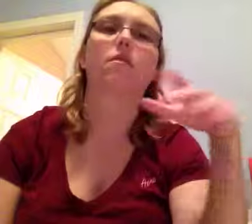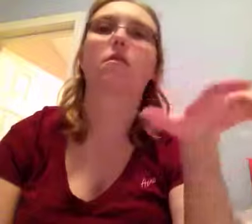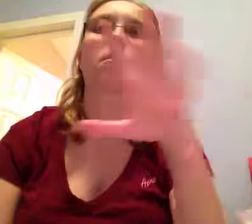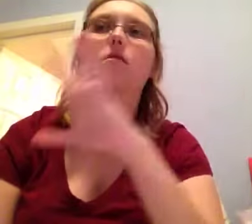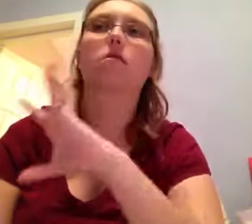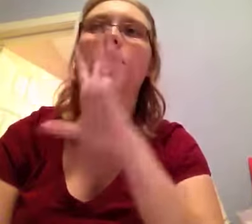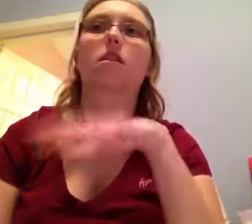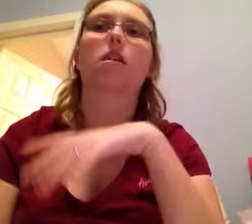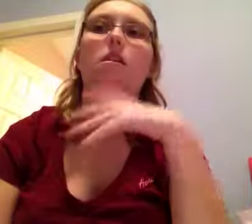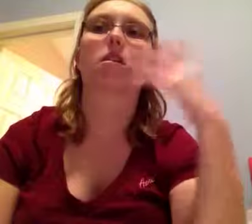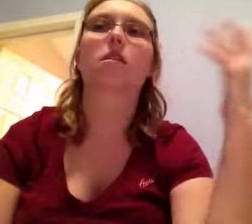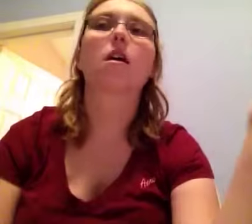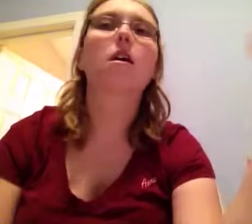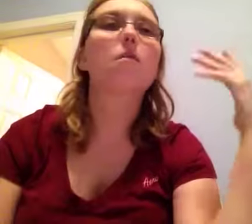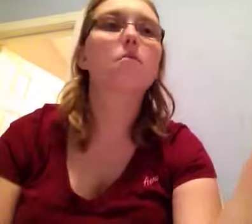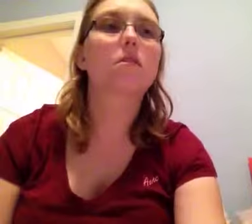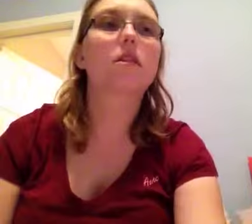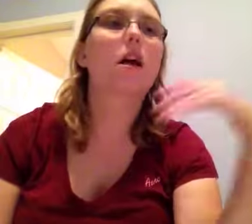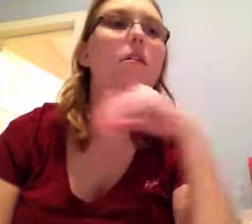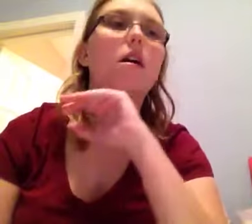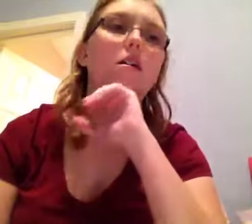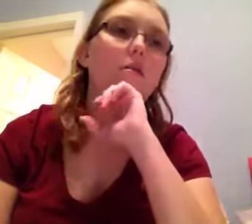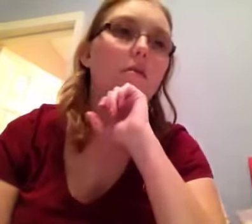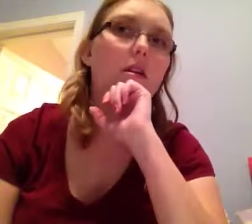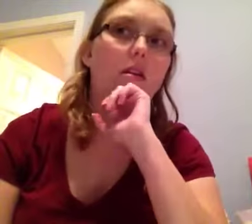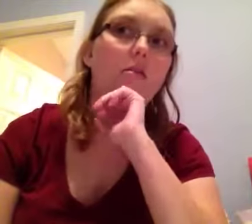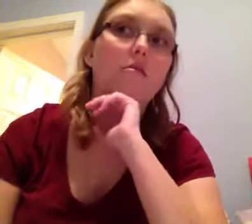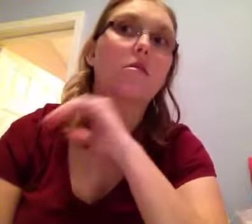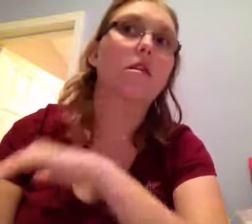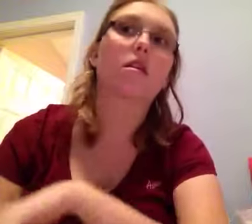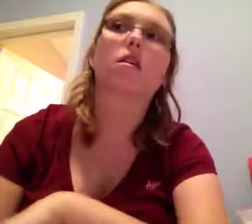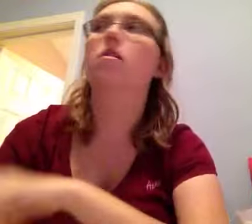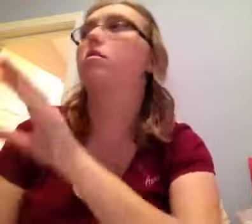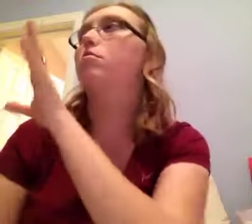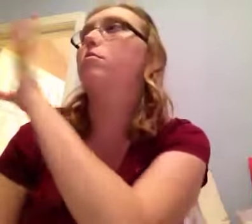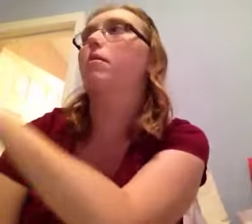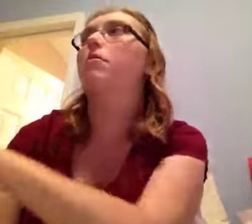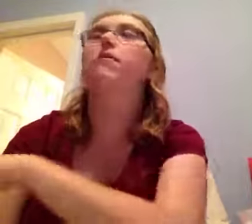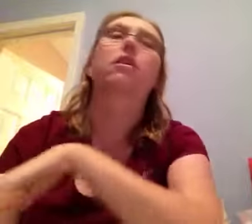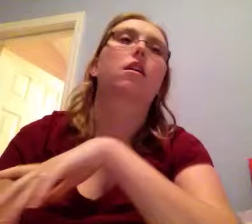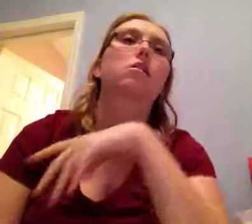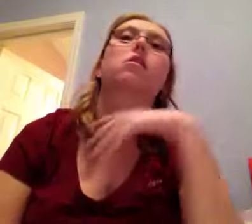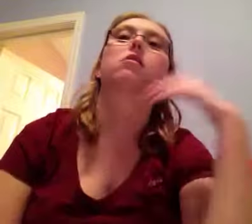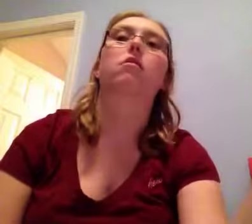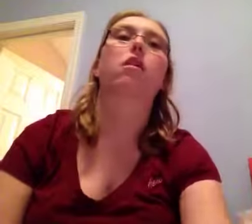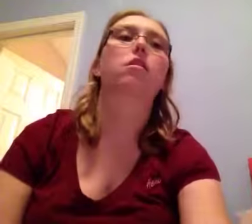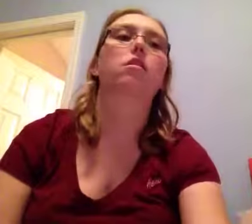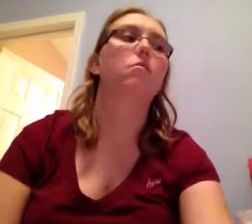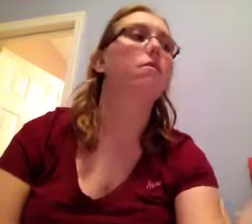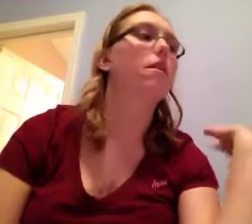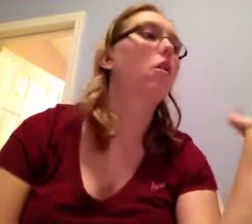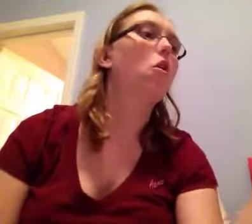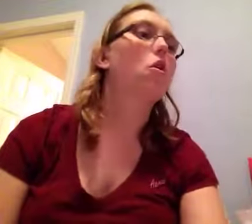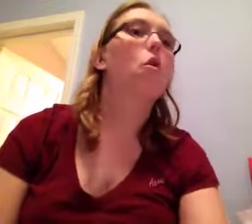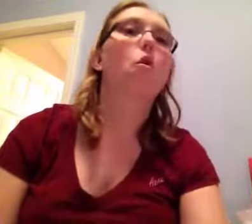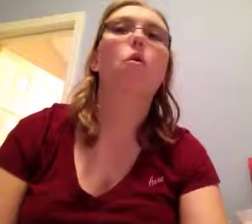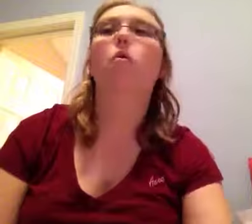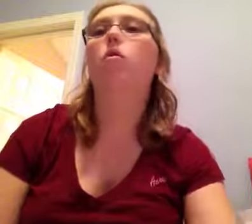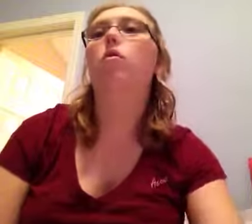things printed out. I don't want to go dig through my movie collection to get the movie or